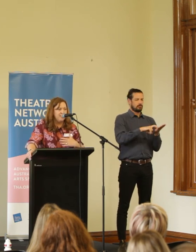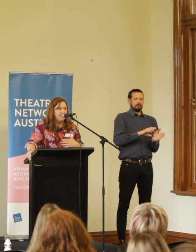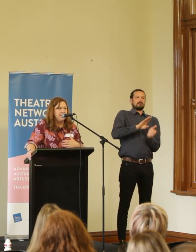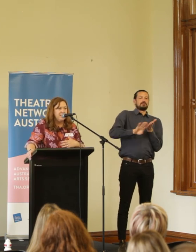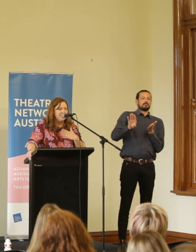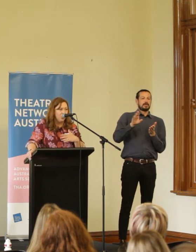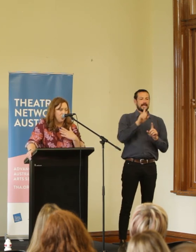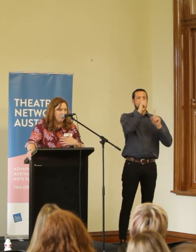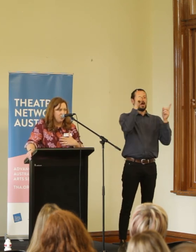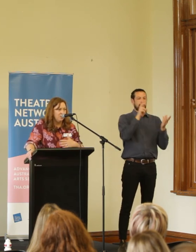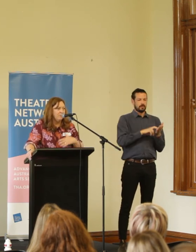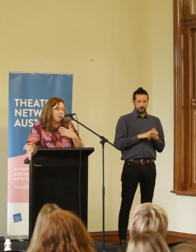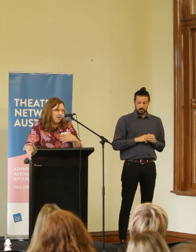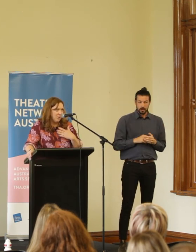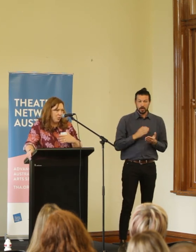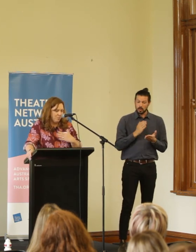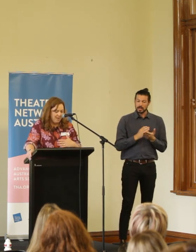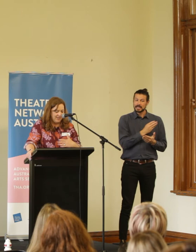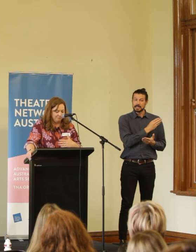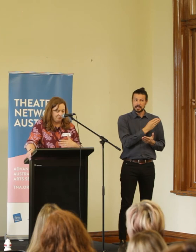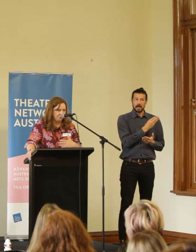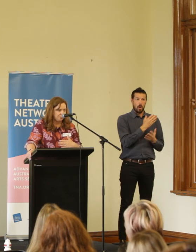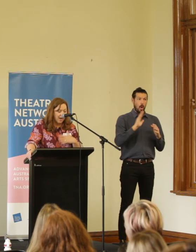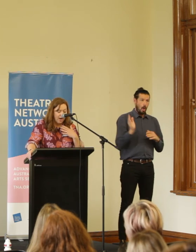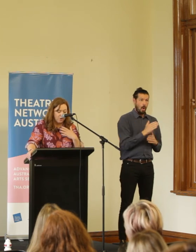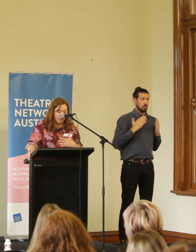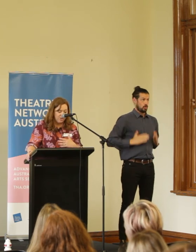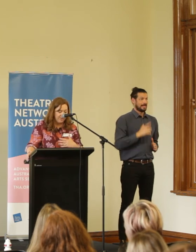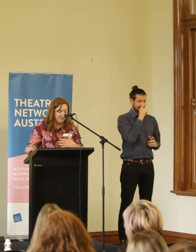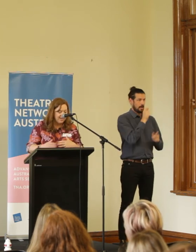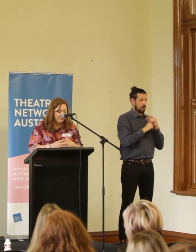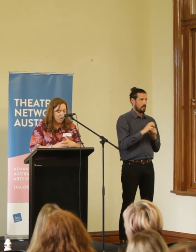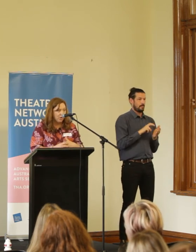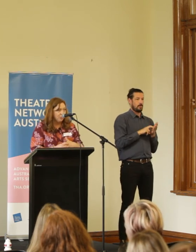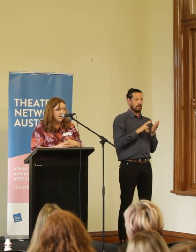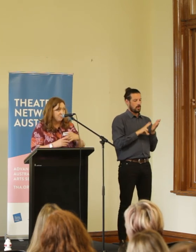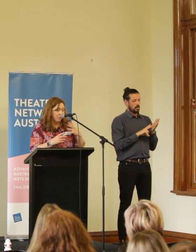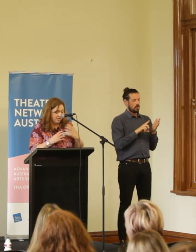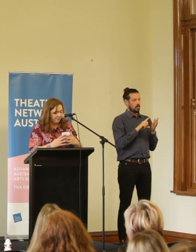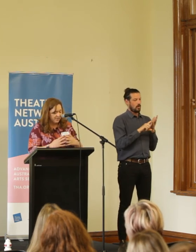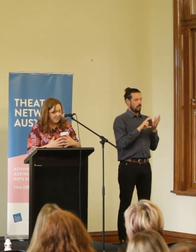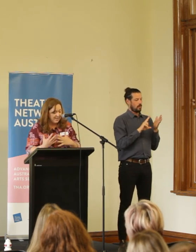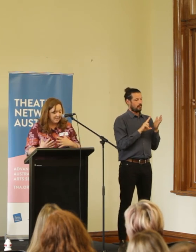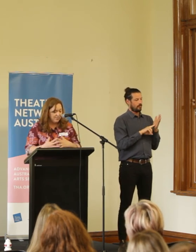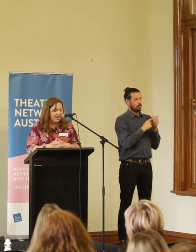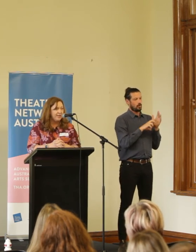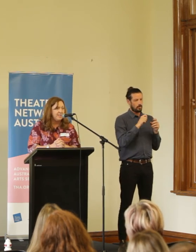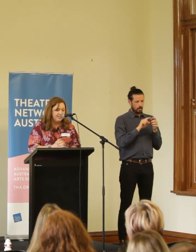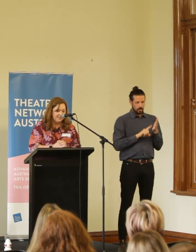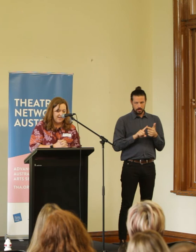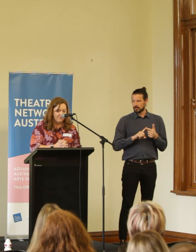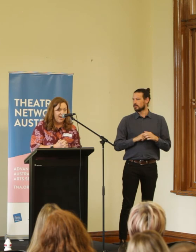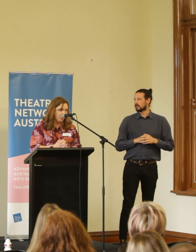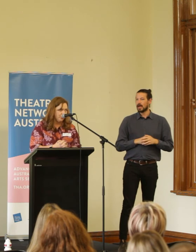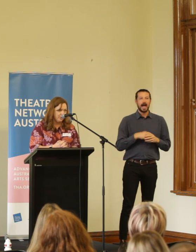Invulnerability is not an option for any human being. And I acknowledge that the state of childhood has both differences and similarities